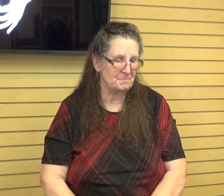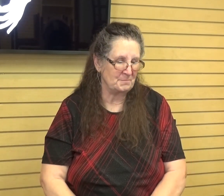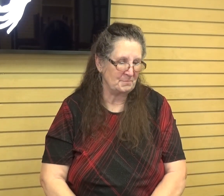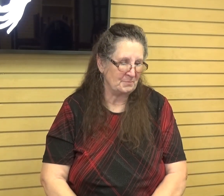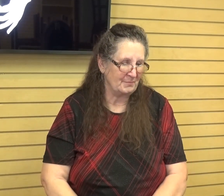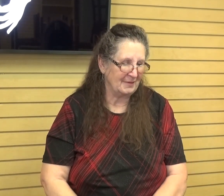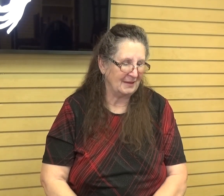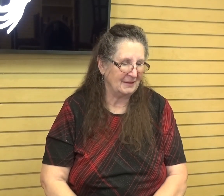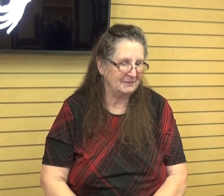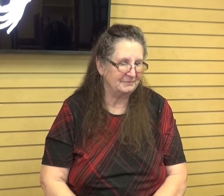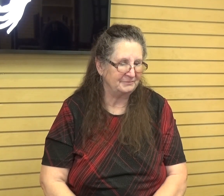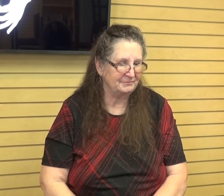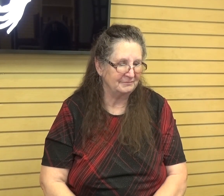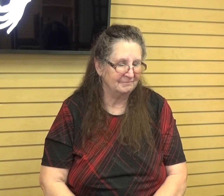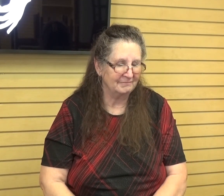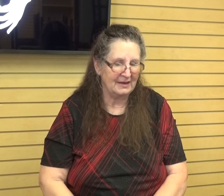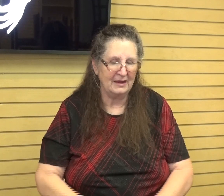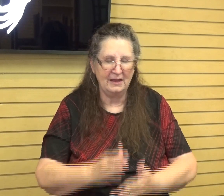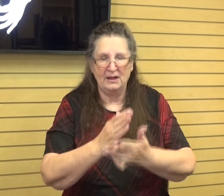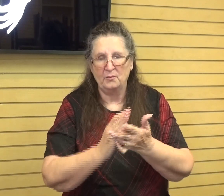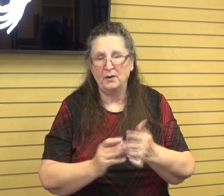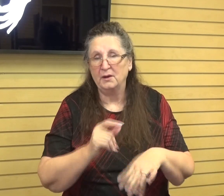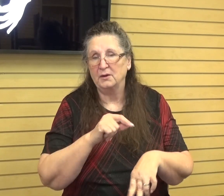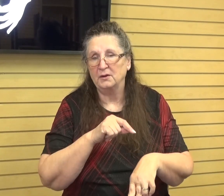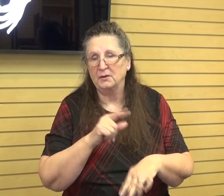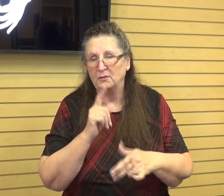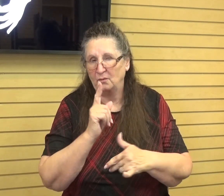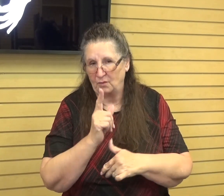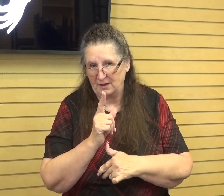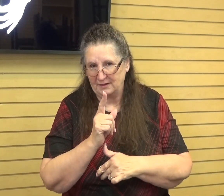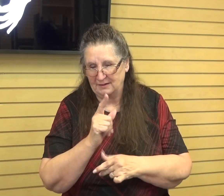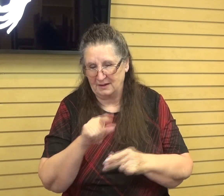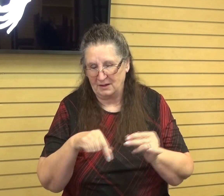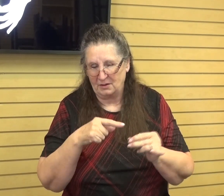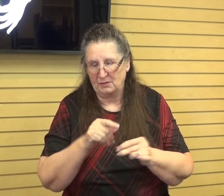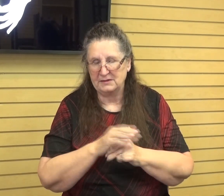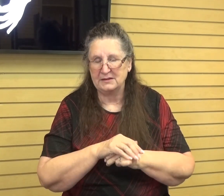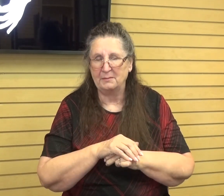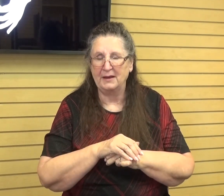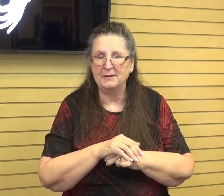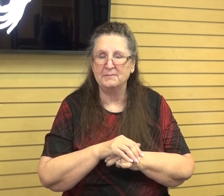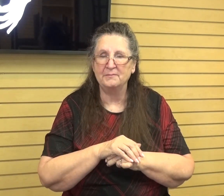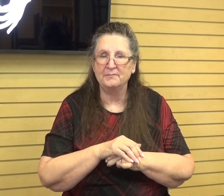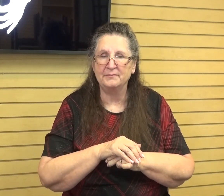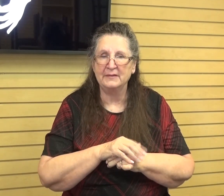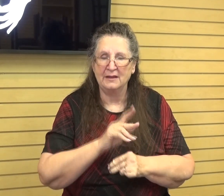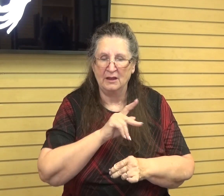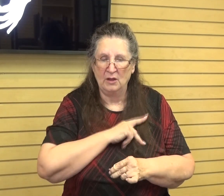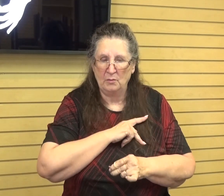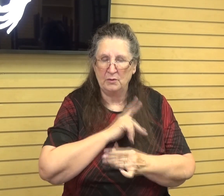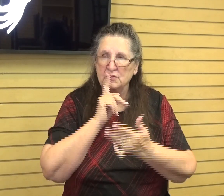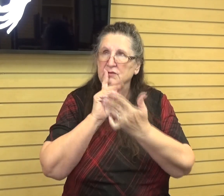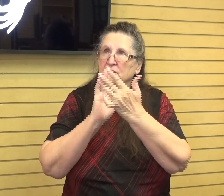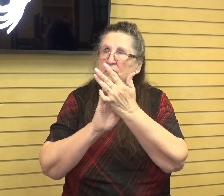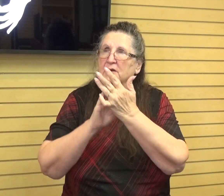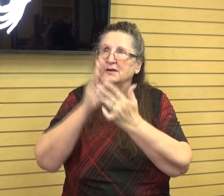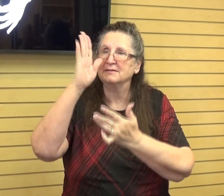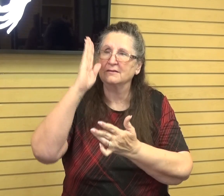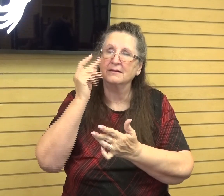So in part one, it was about personal praise of God. We've seen where David